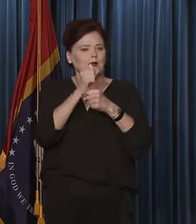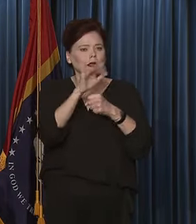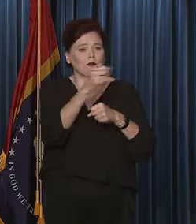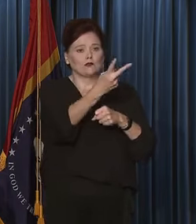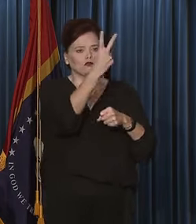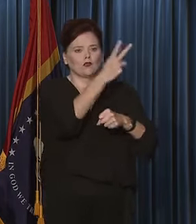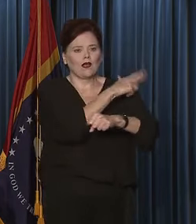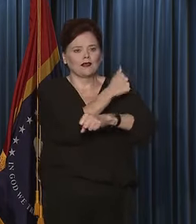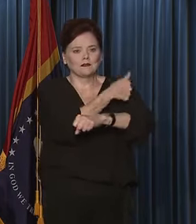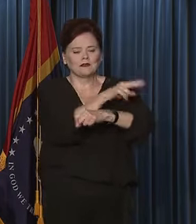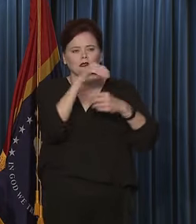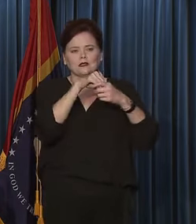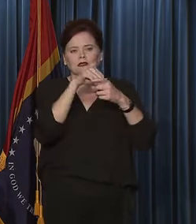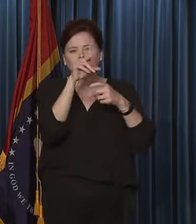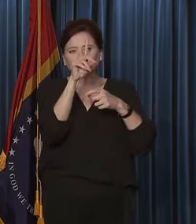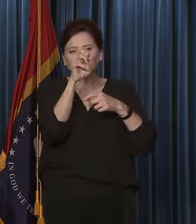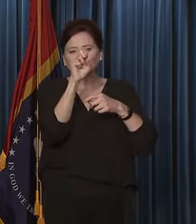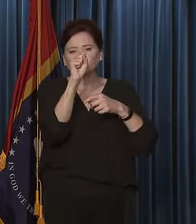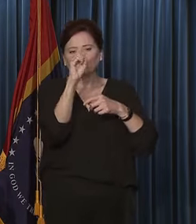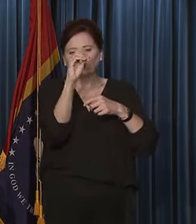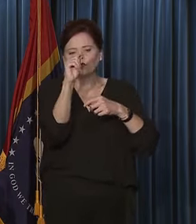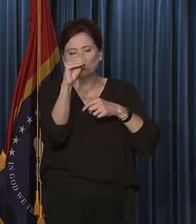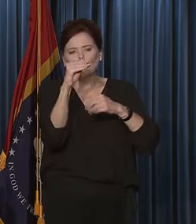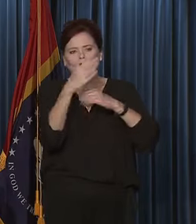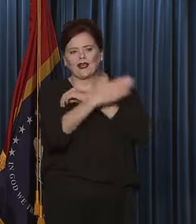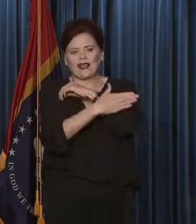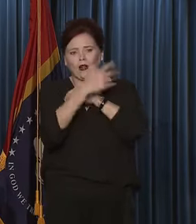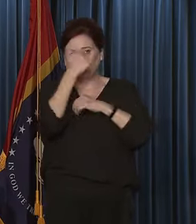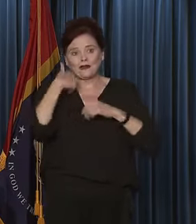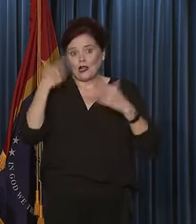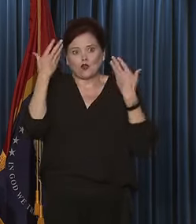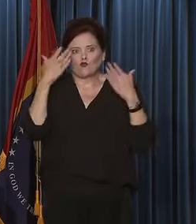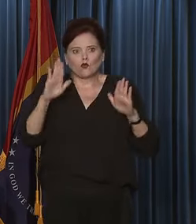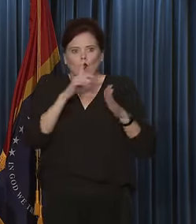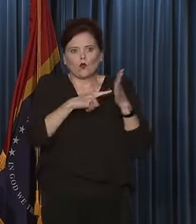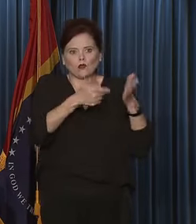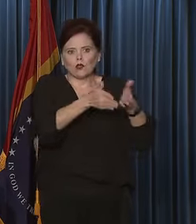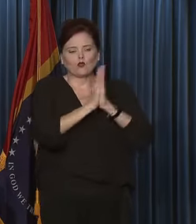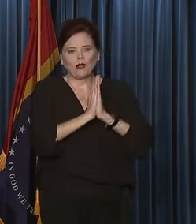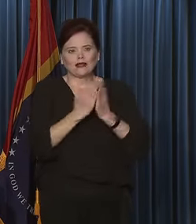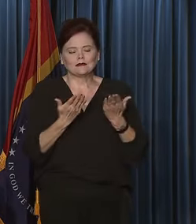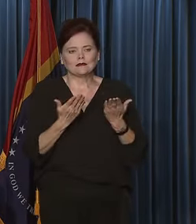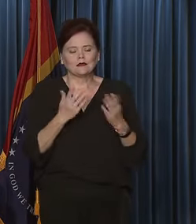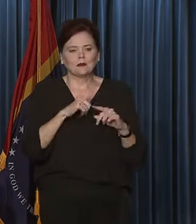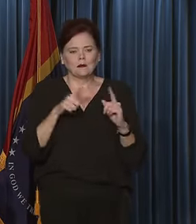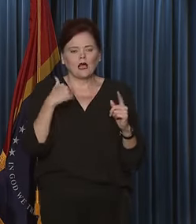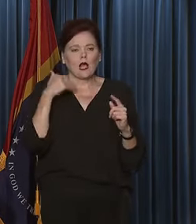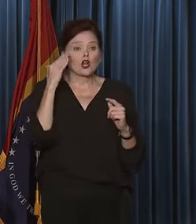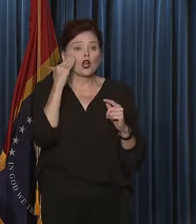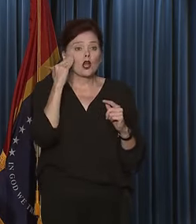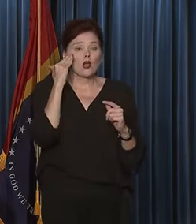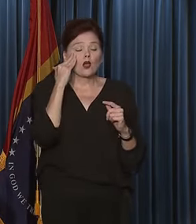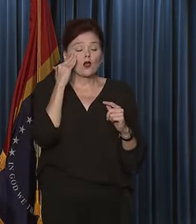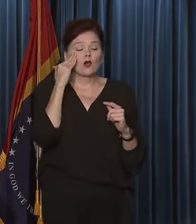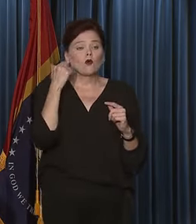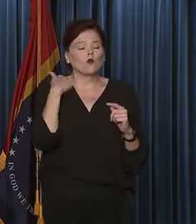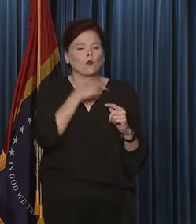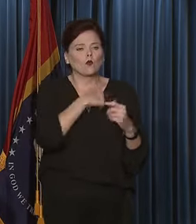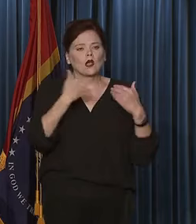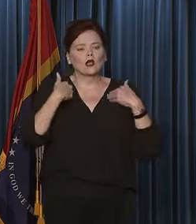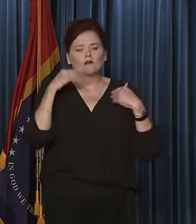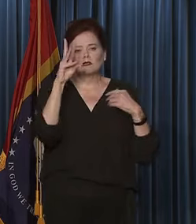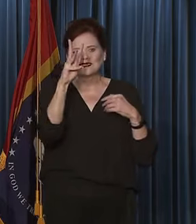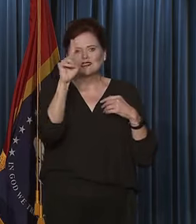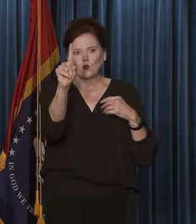hospitals in DeSoto County because I don't know exactly what they were. But I do know this. We have